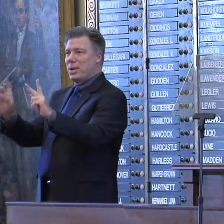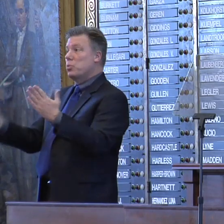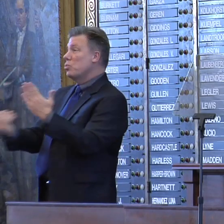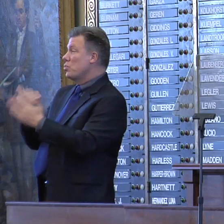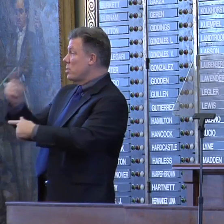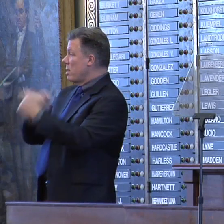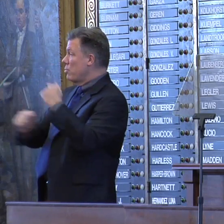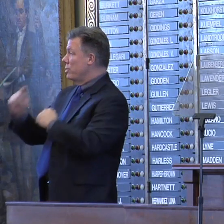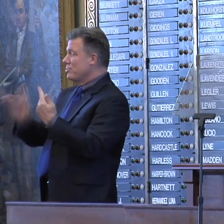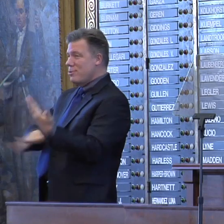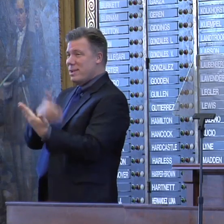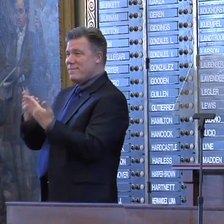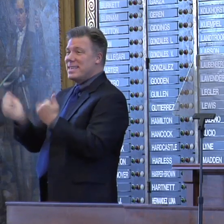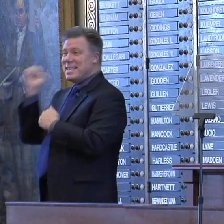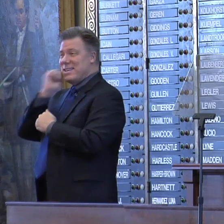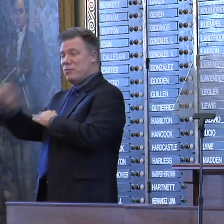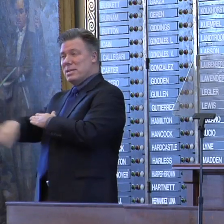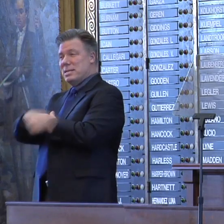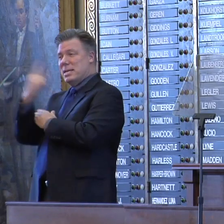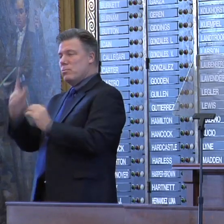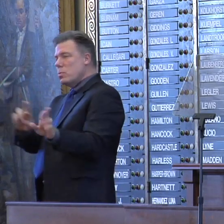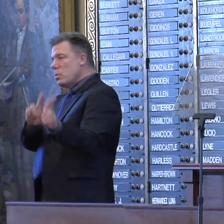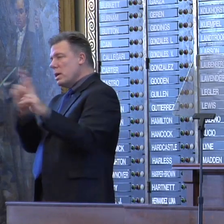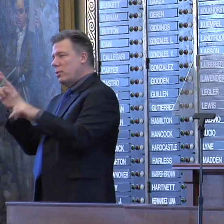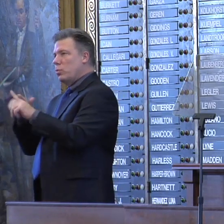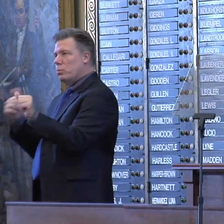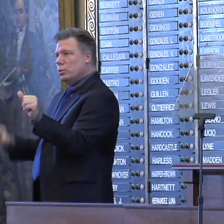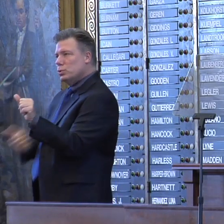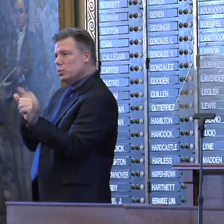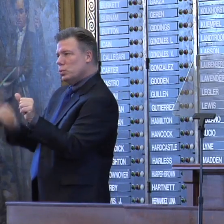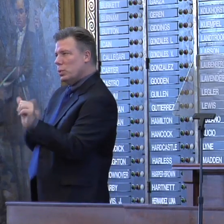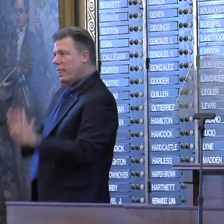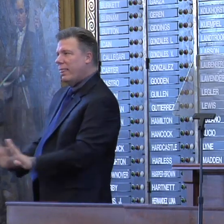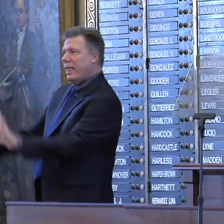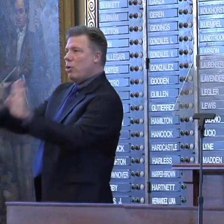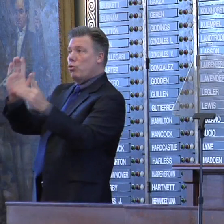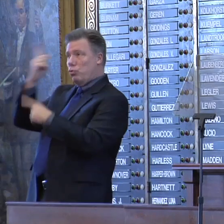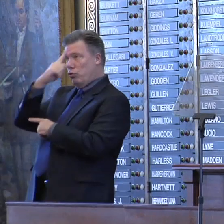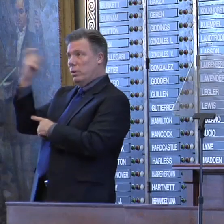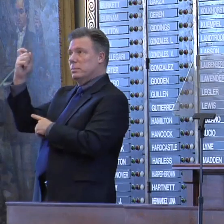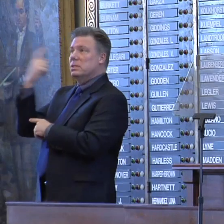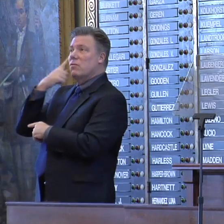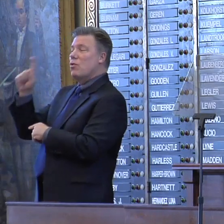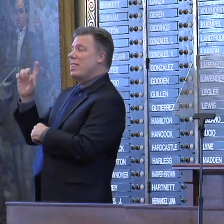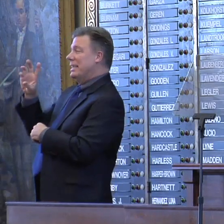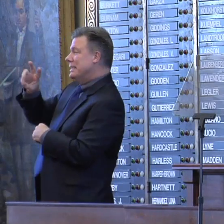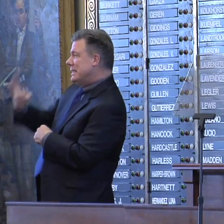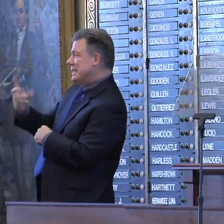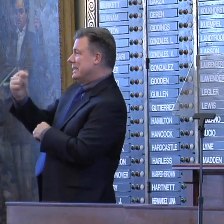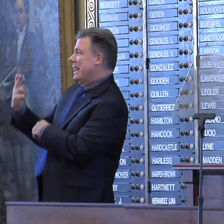arrive every day ready to pursue their dreams. For the sixth year running,